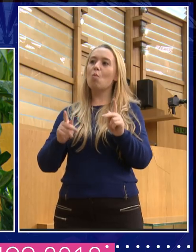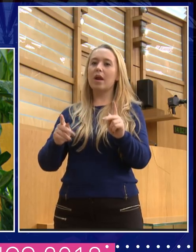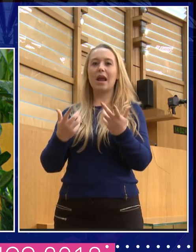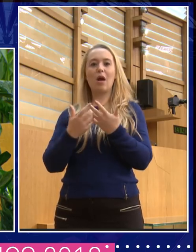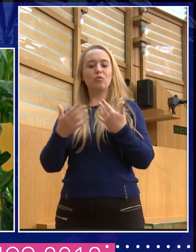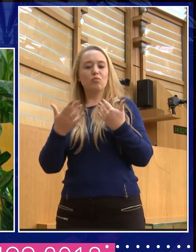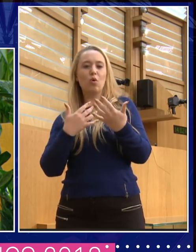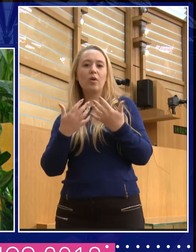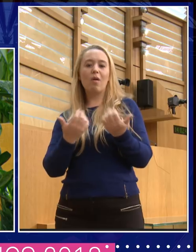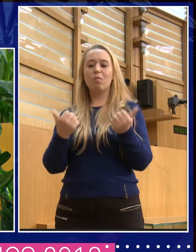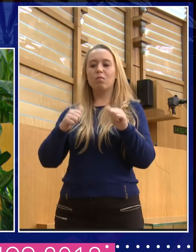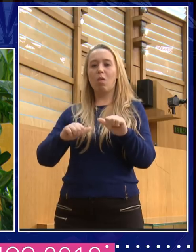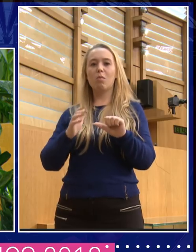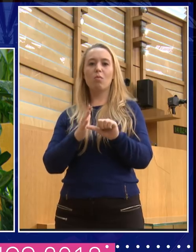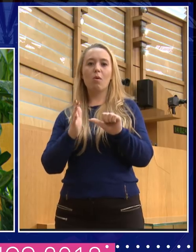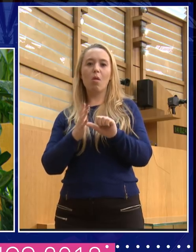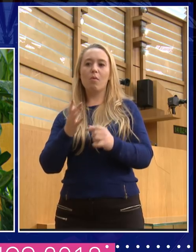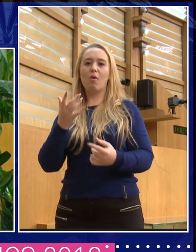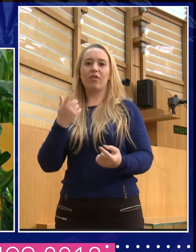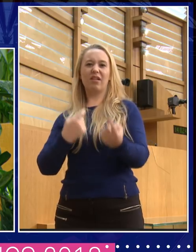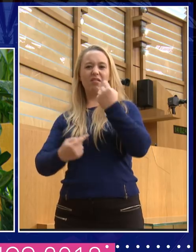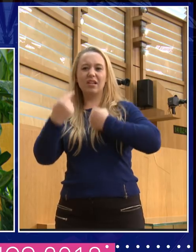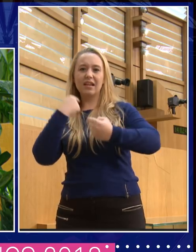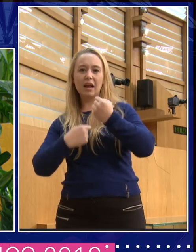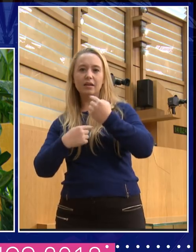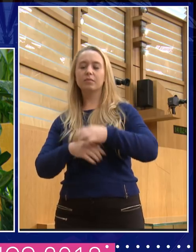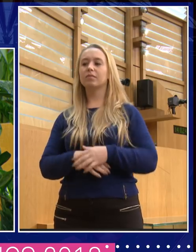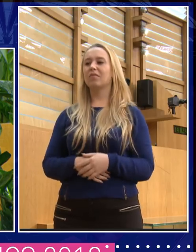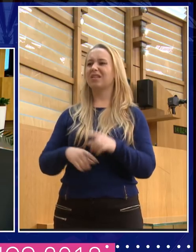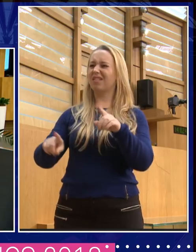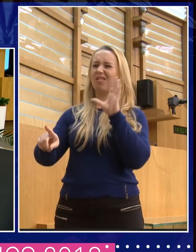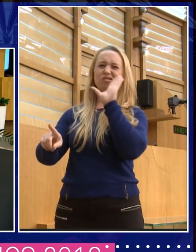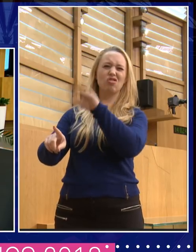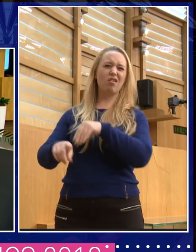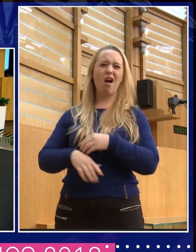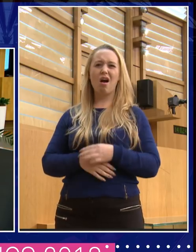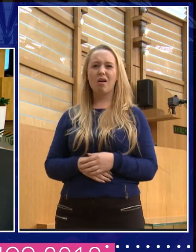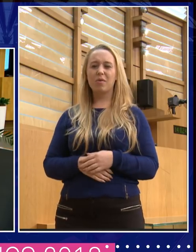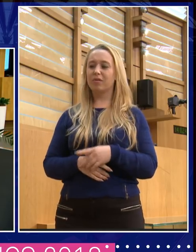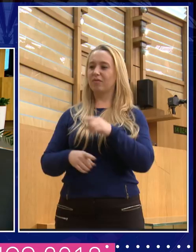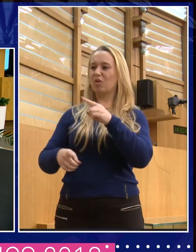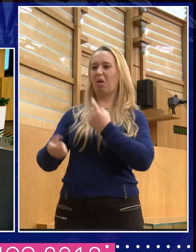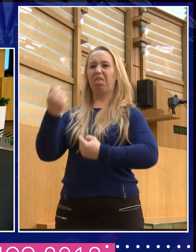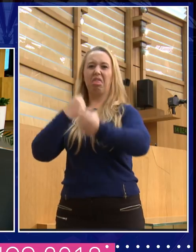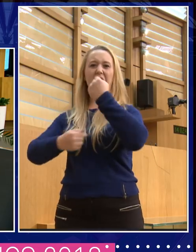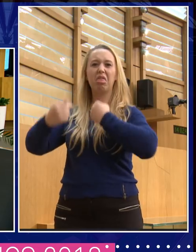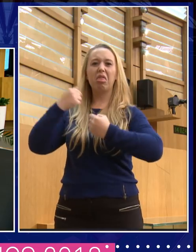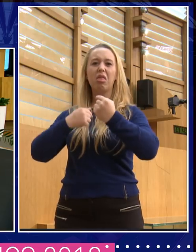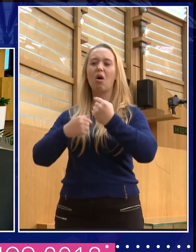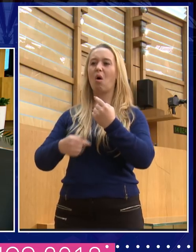look, this is just telling me to shut up. You know, somebody says all that rubbish about me and the advice I'm given is to say